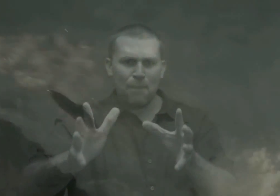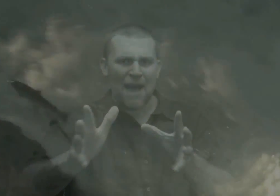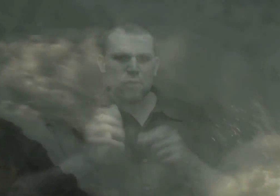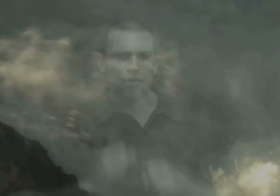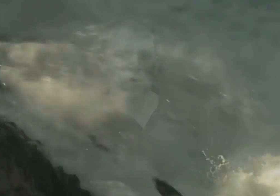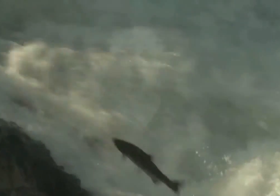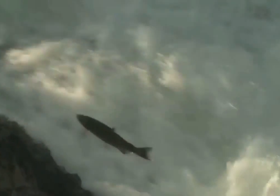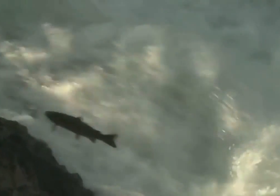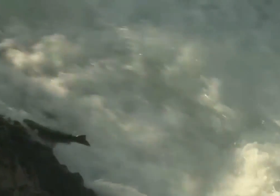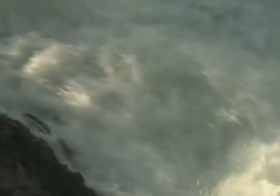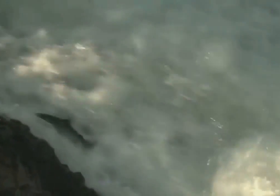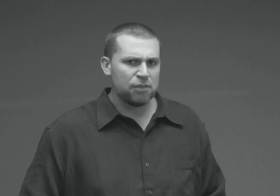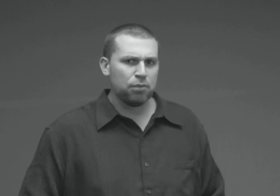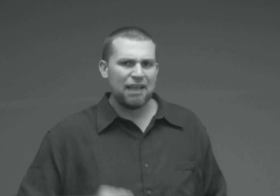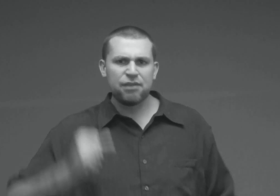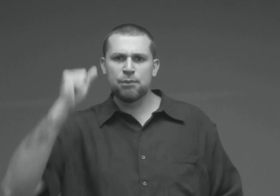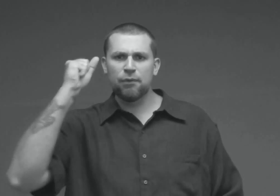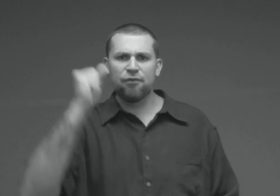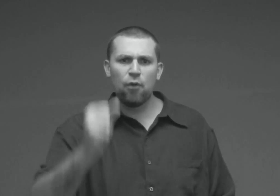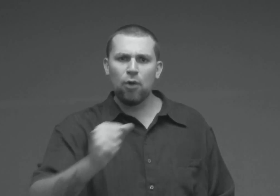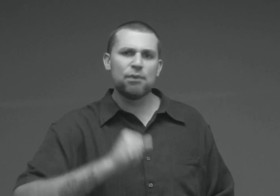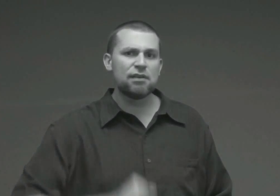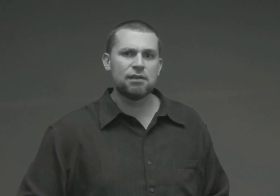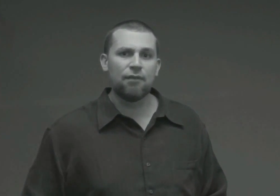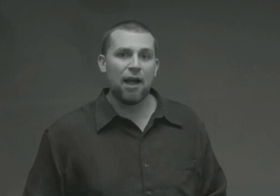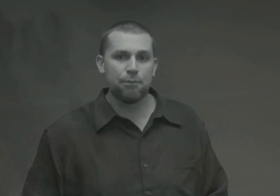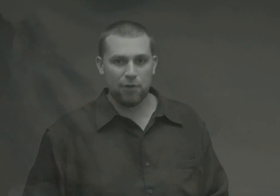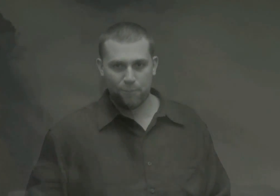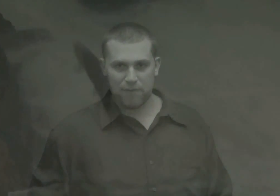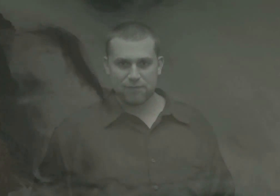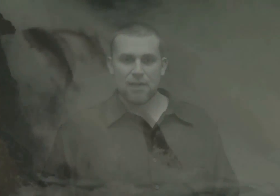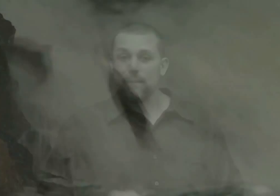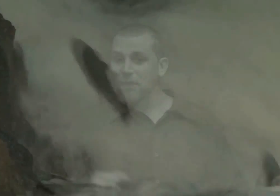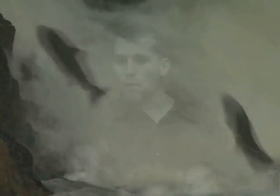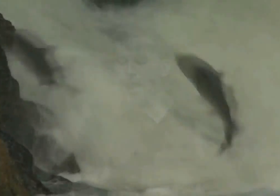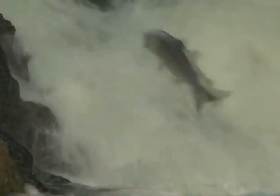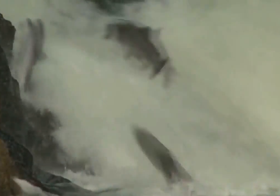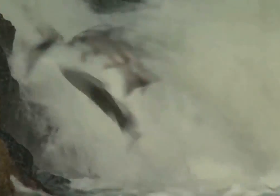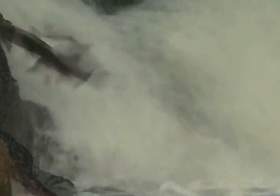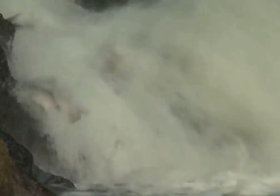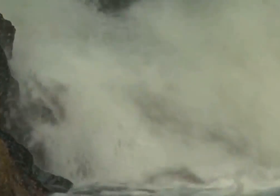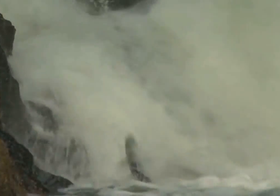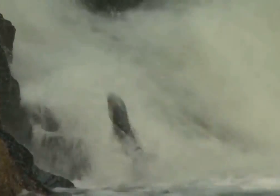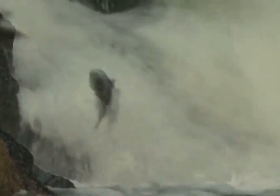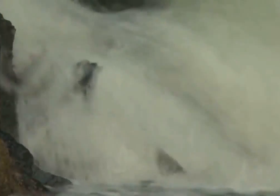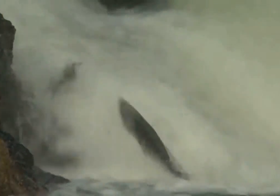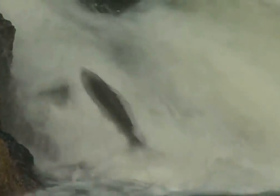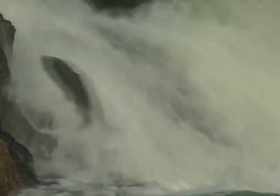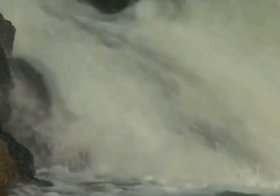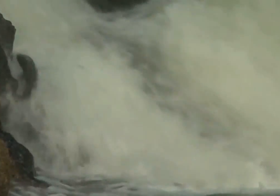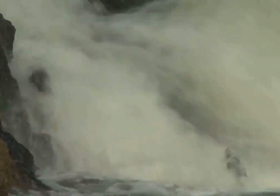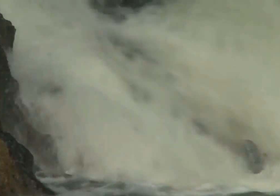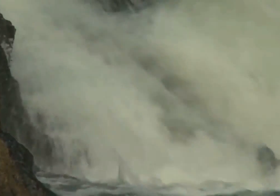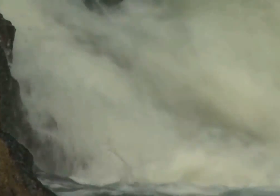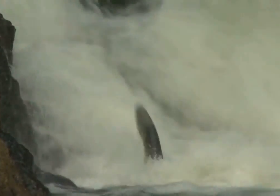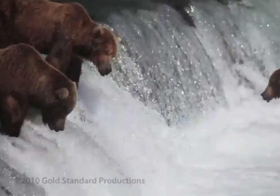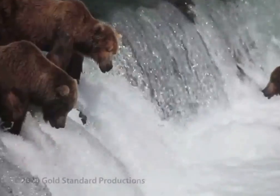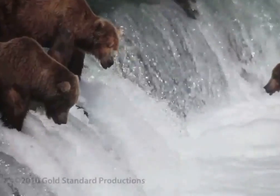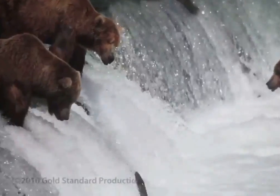battled your way back to this place to perform this divine purpose. You have laid down your life to the uttermost. You have escaped